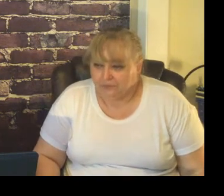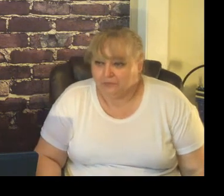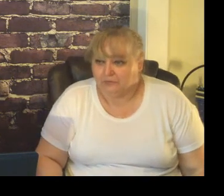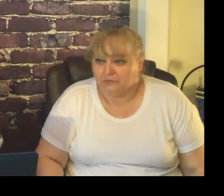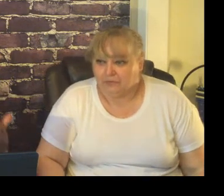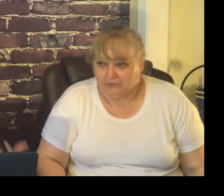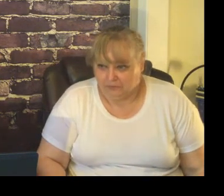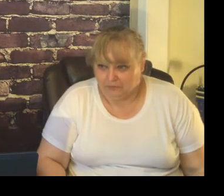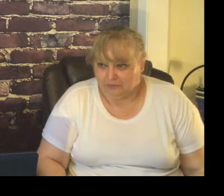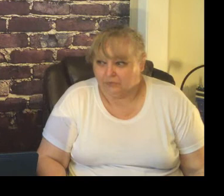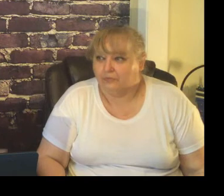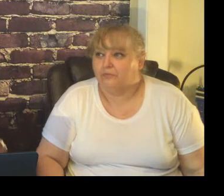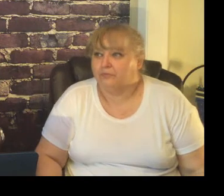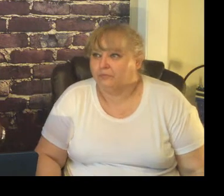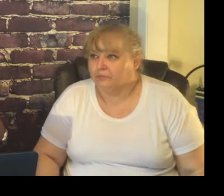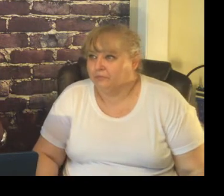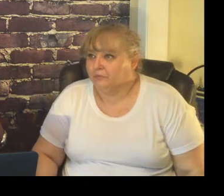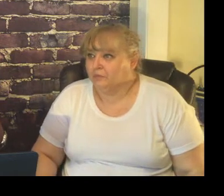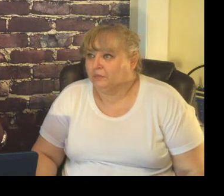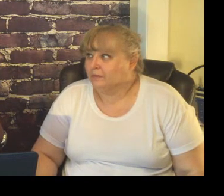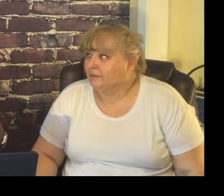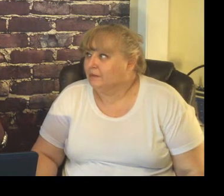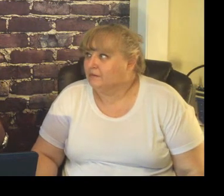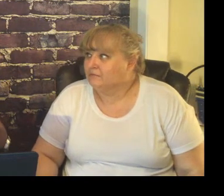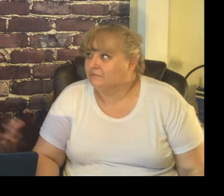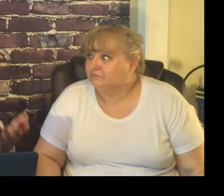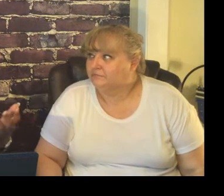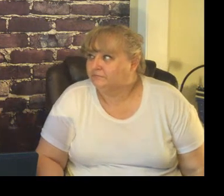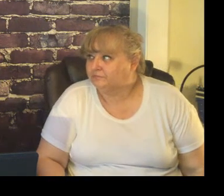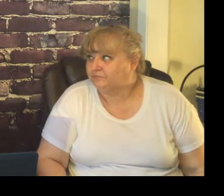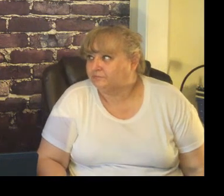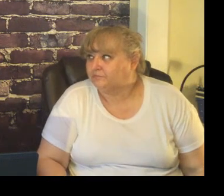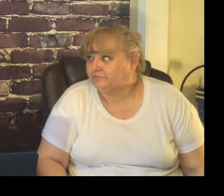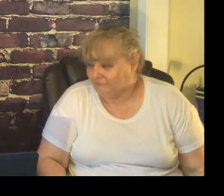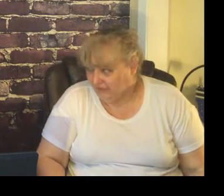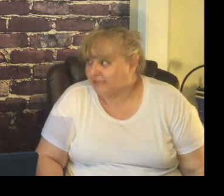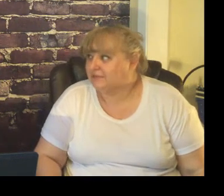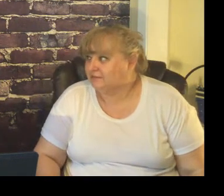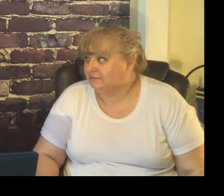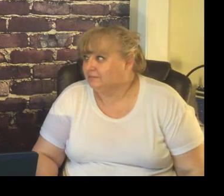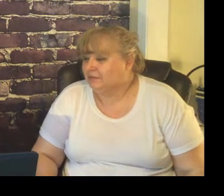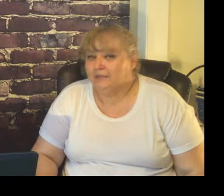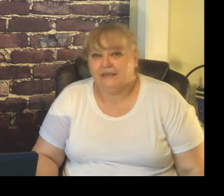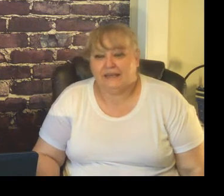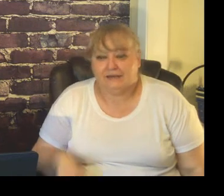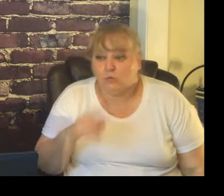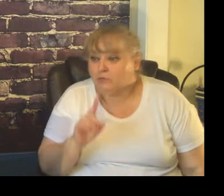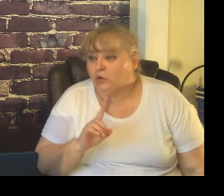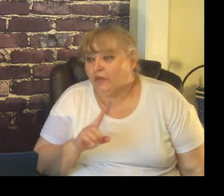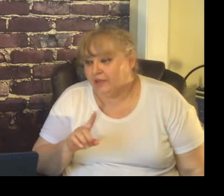the complete day and that's what leads to teacher burnout in my opinion and one more thing